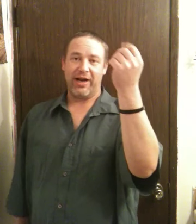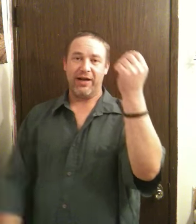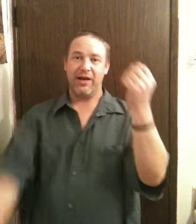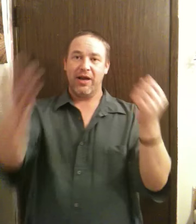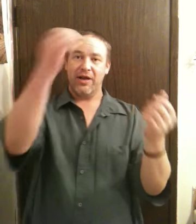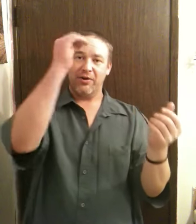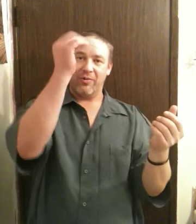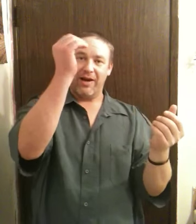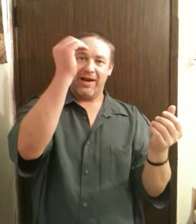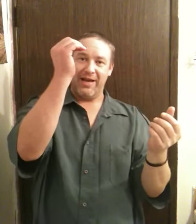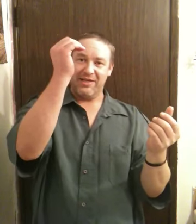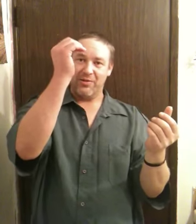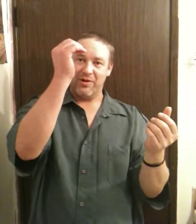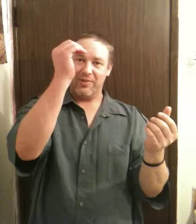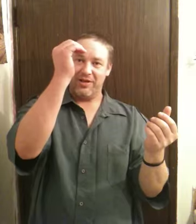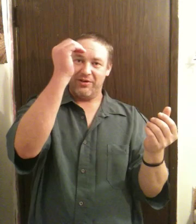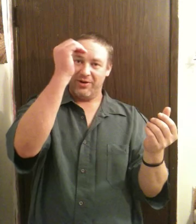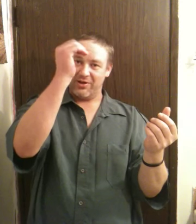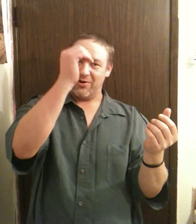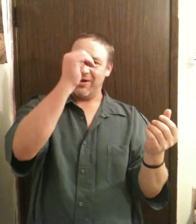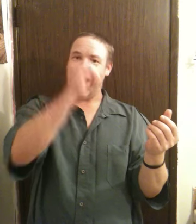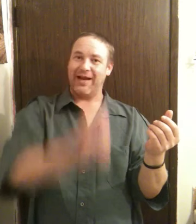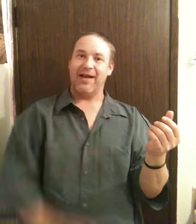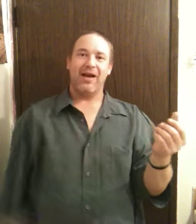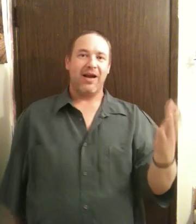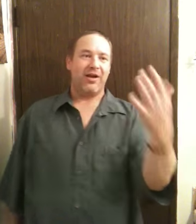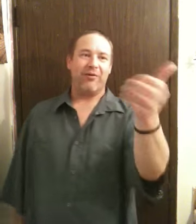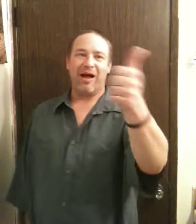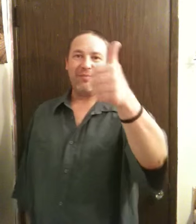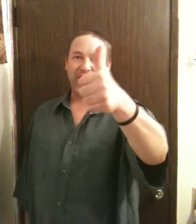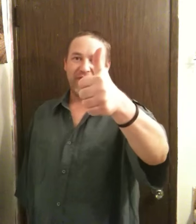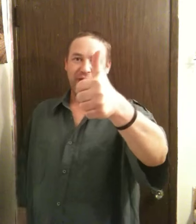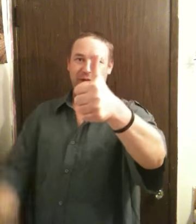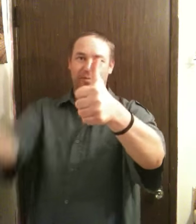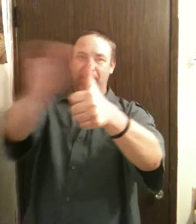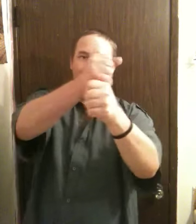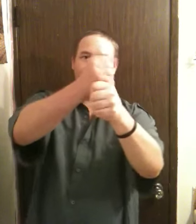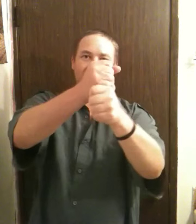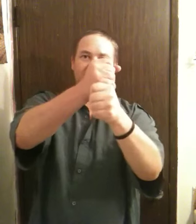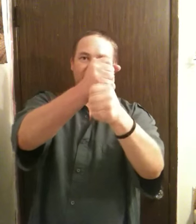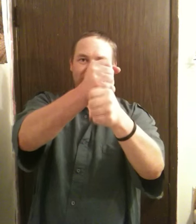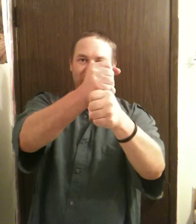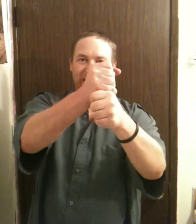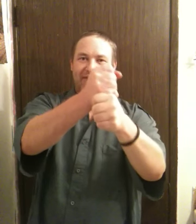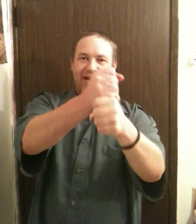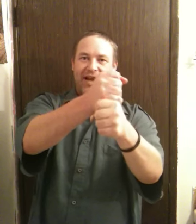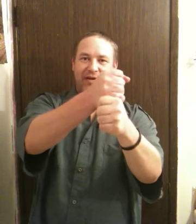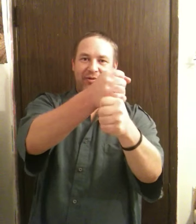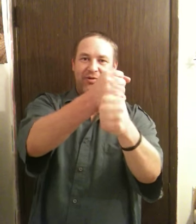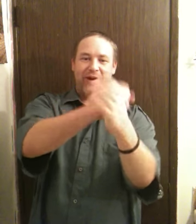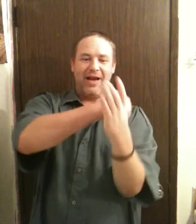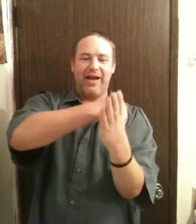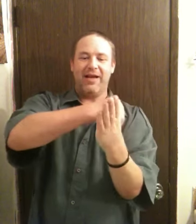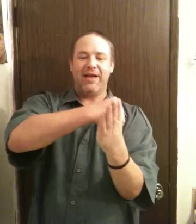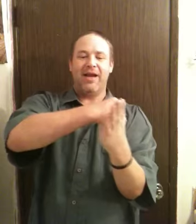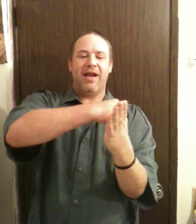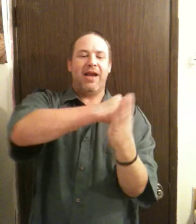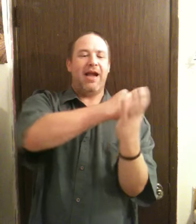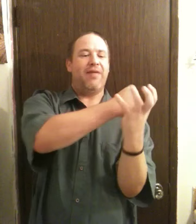hand. Your right hand is going to be your guitar neck. Grab the thumb of your left hand with your right hand and